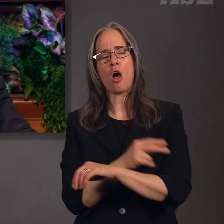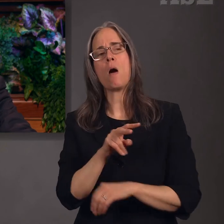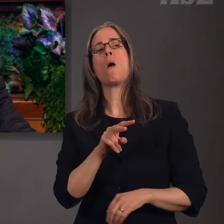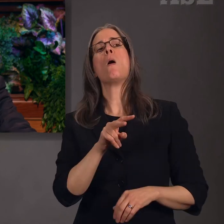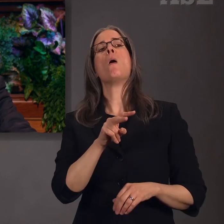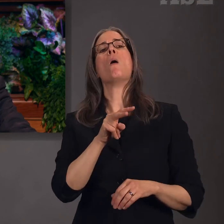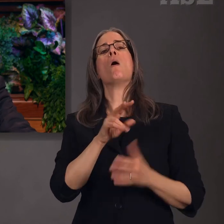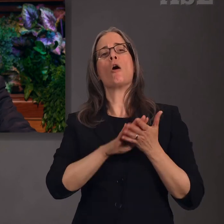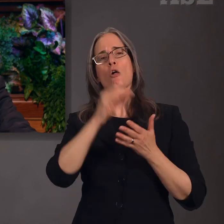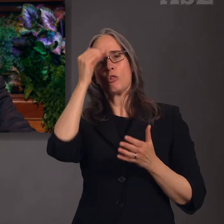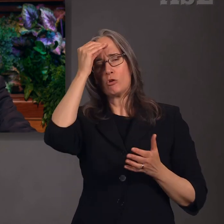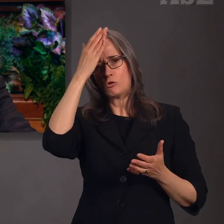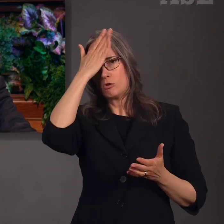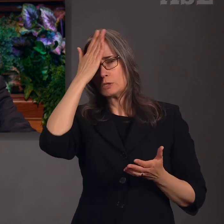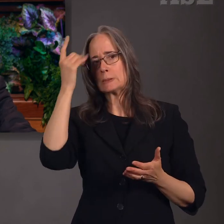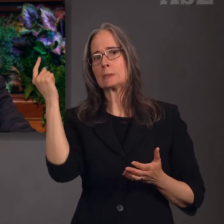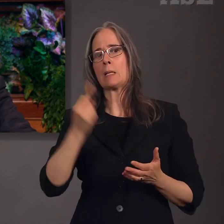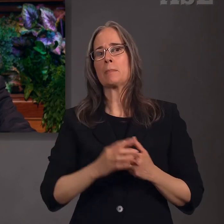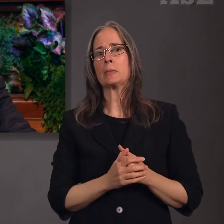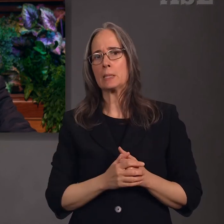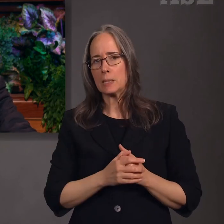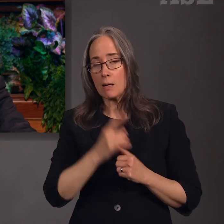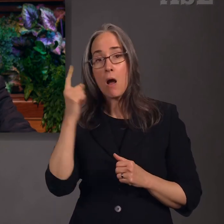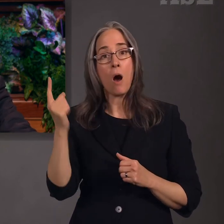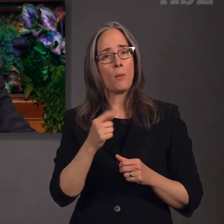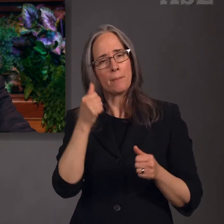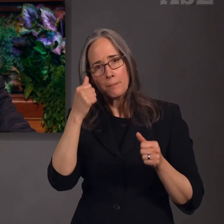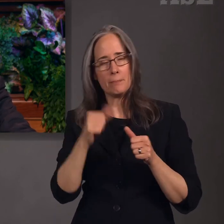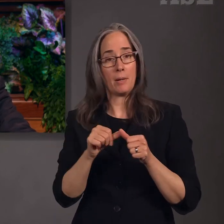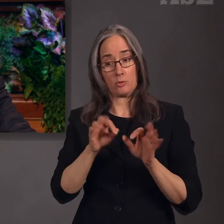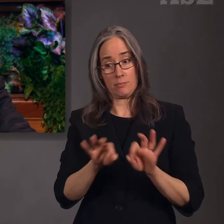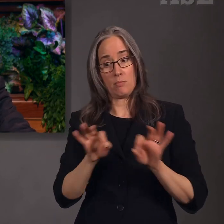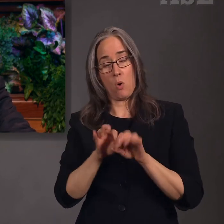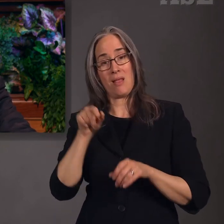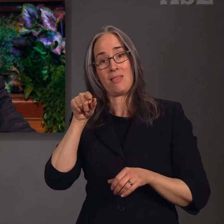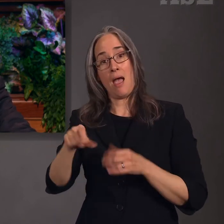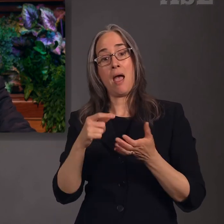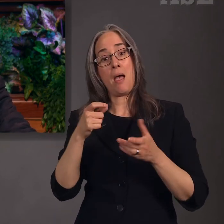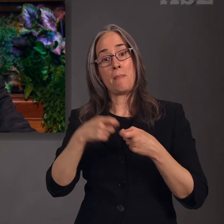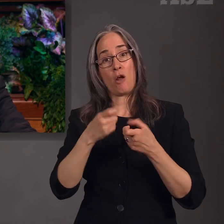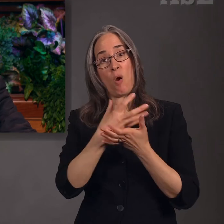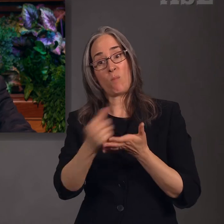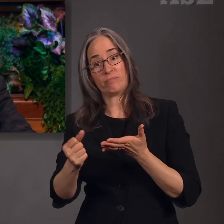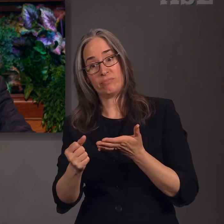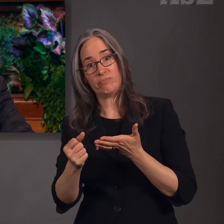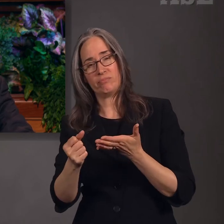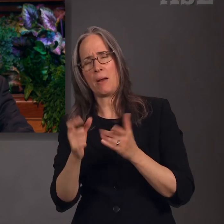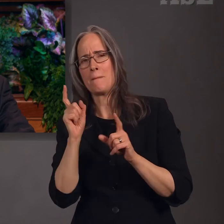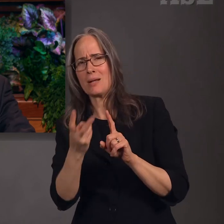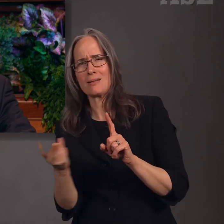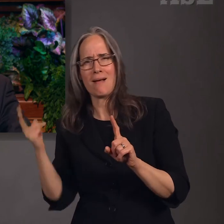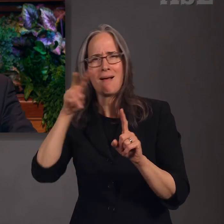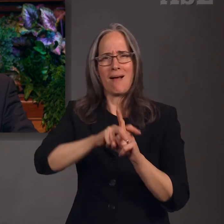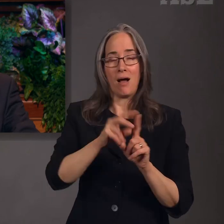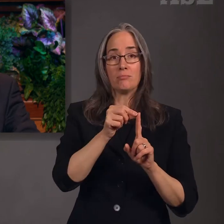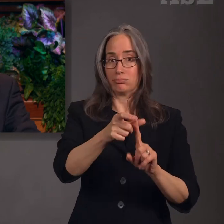recharge the battery by connecting it to an electric source. As our daughter learned the